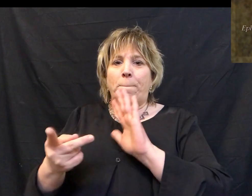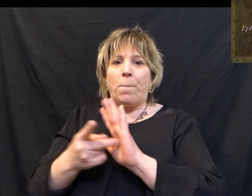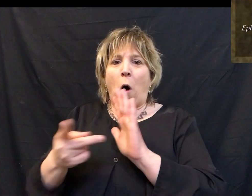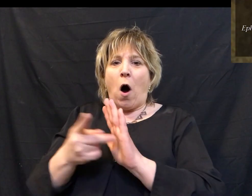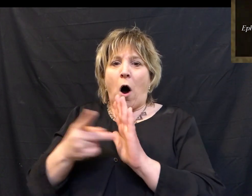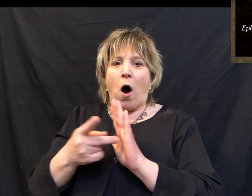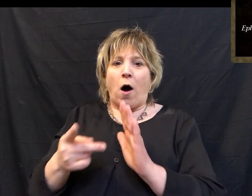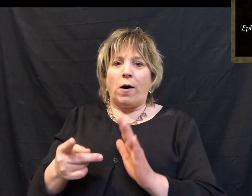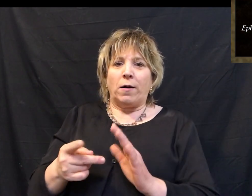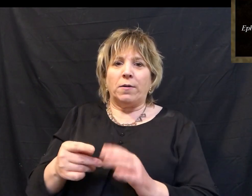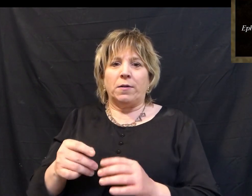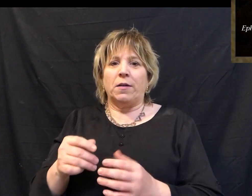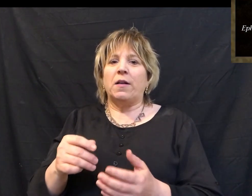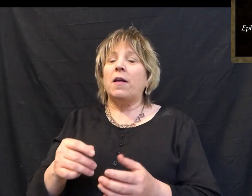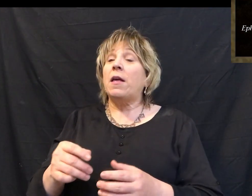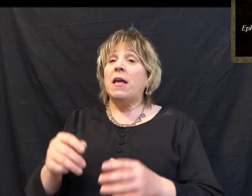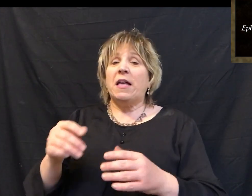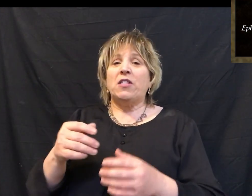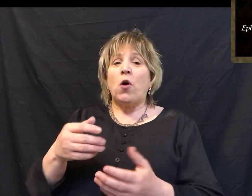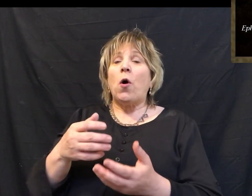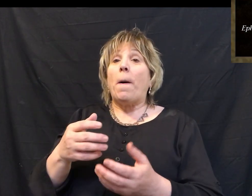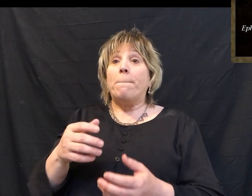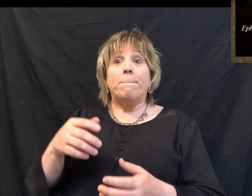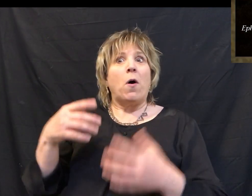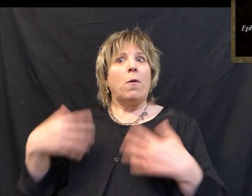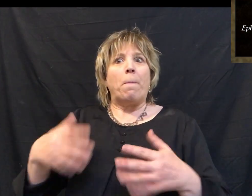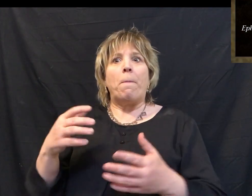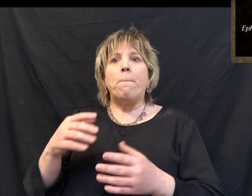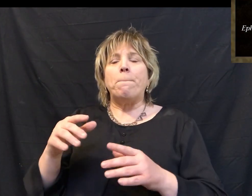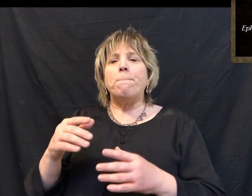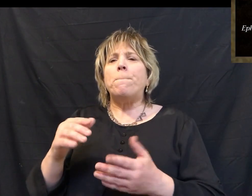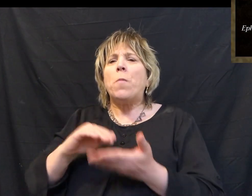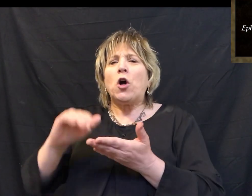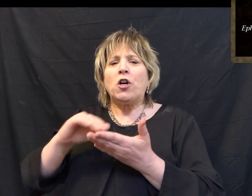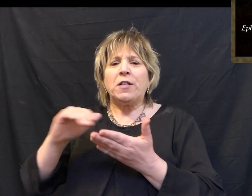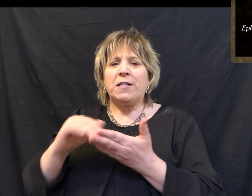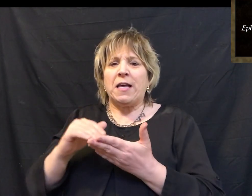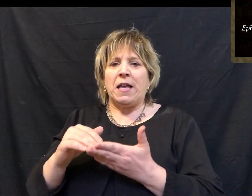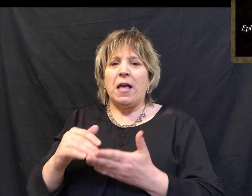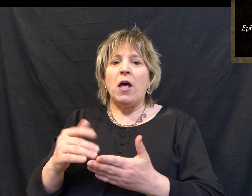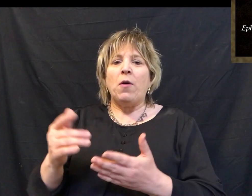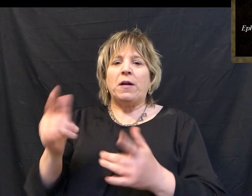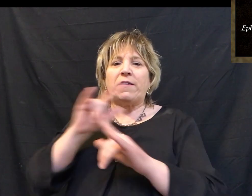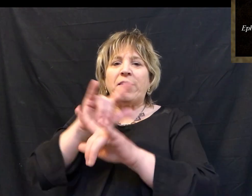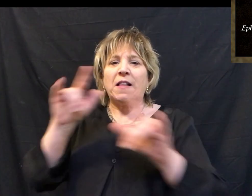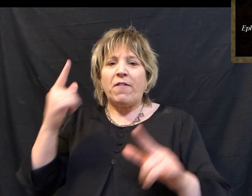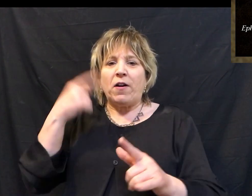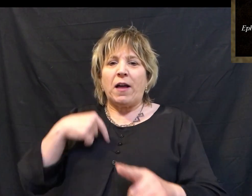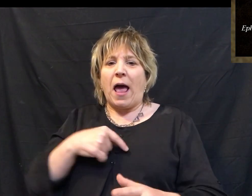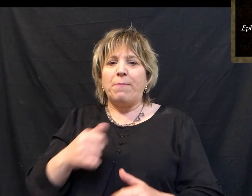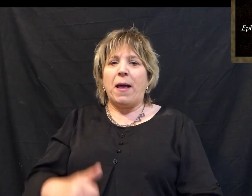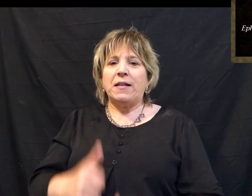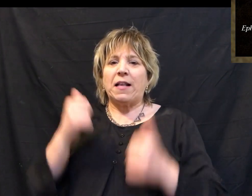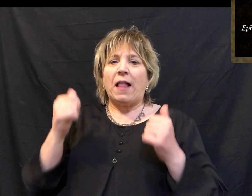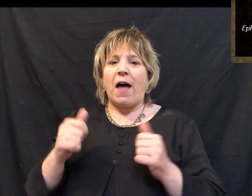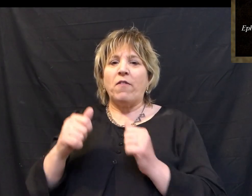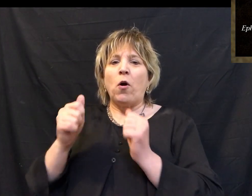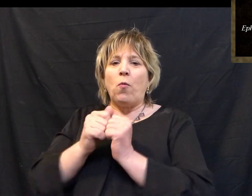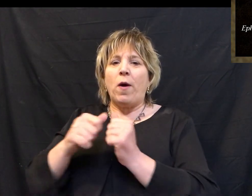in mercy because of his great love that he had for us, made us alive with Christ. Even though we were